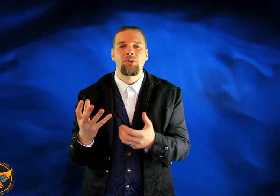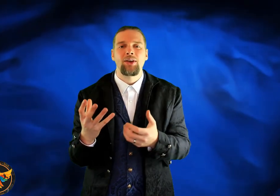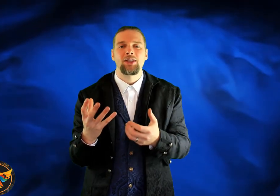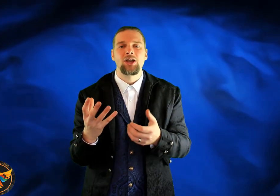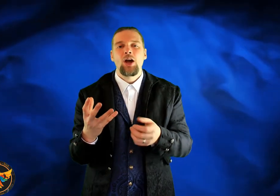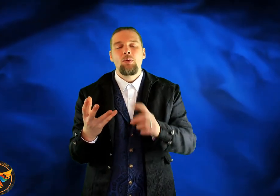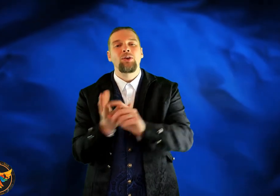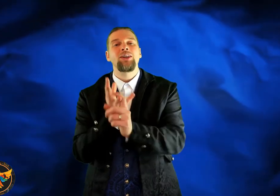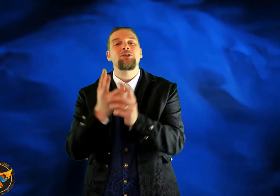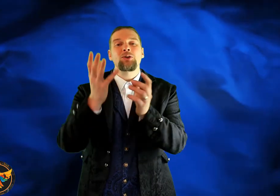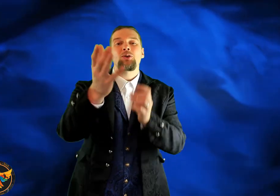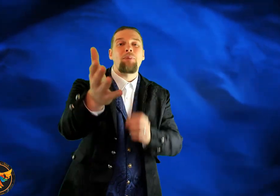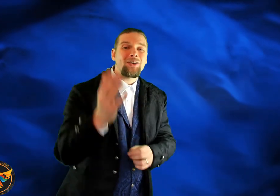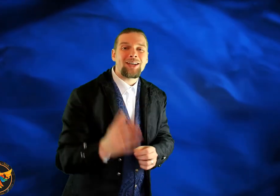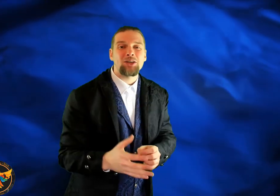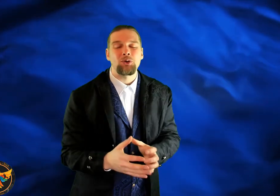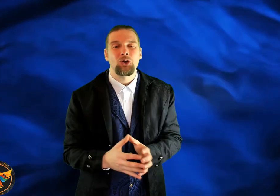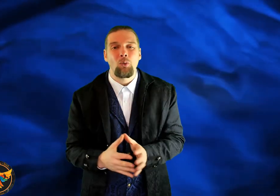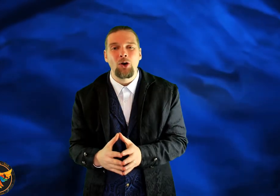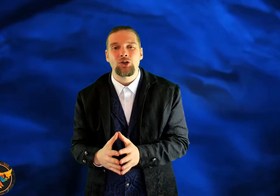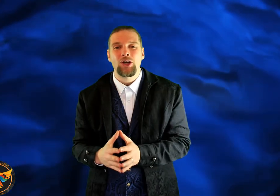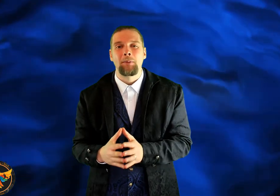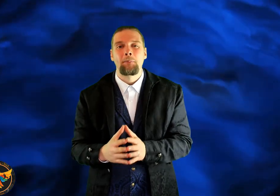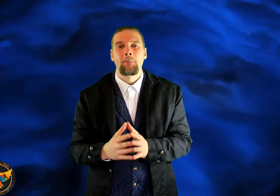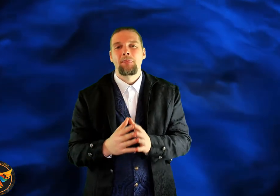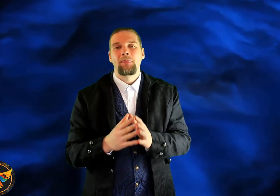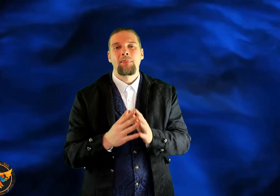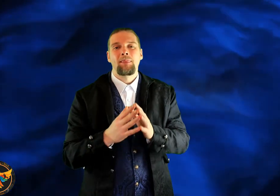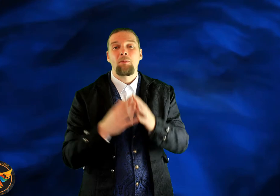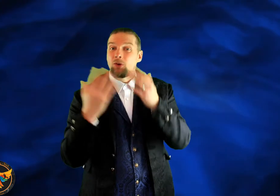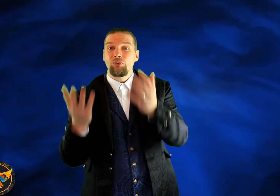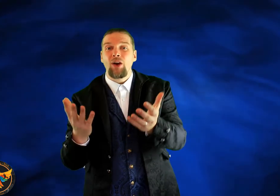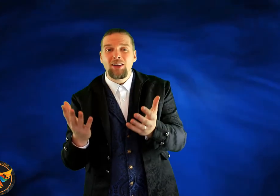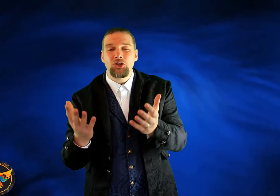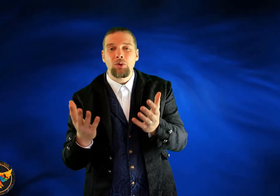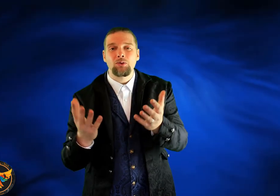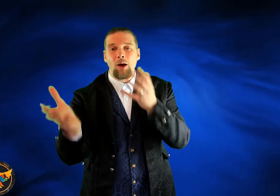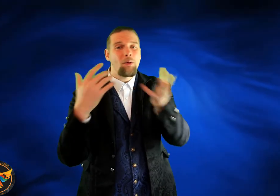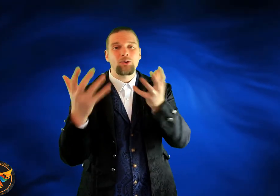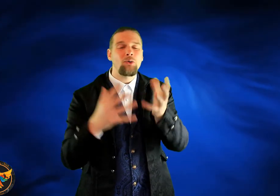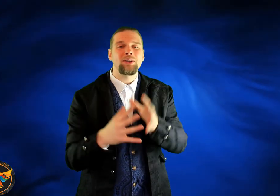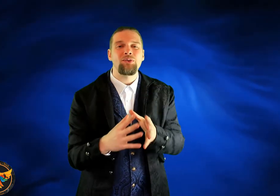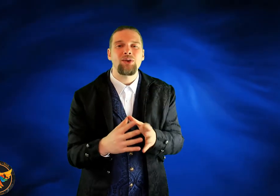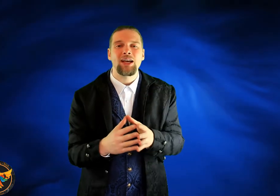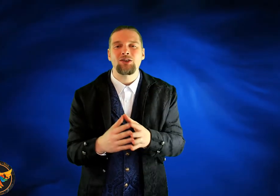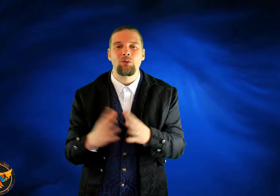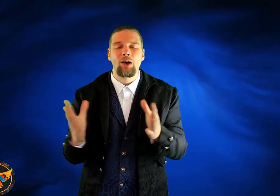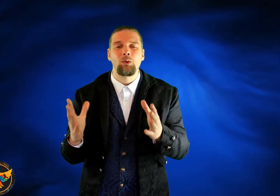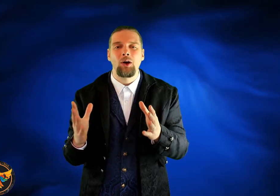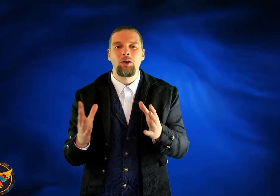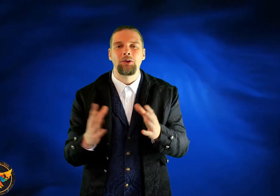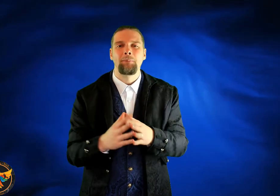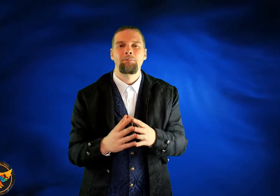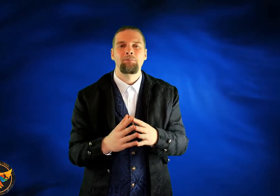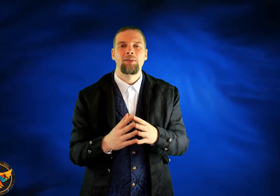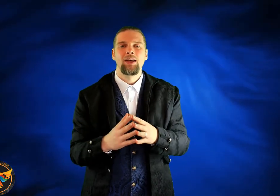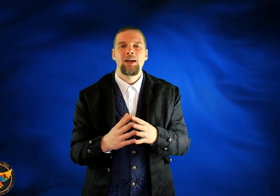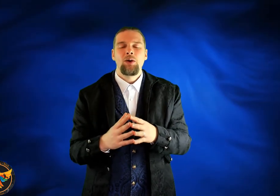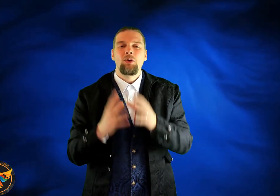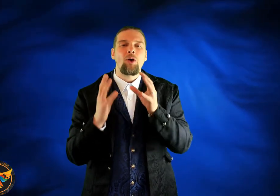things. We've got an inspirational podcast, which you're watching. And we've got a Friday show as well, where we're talking with different guests from around the world. We've